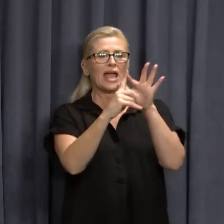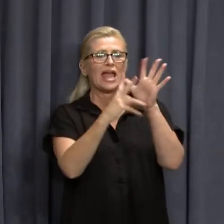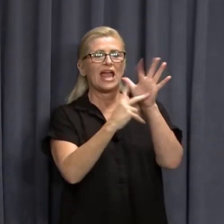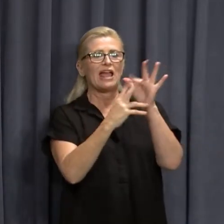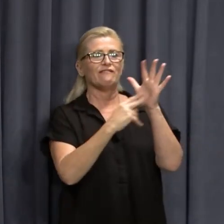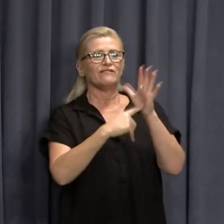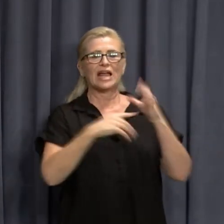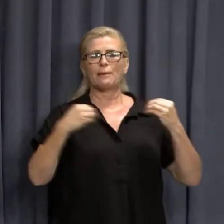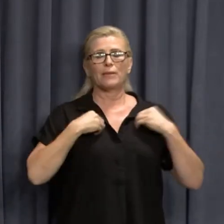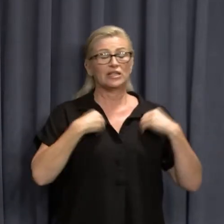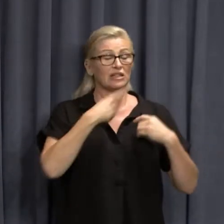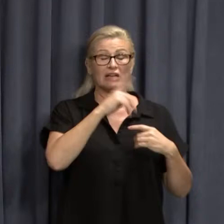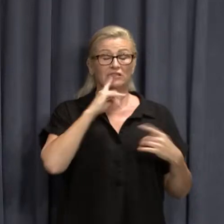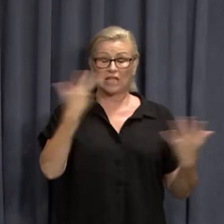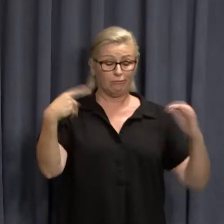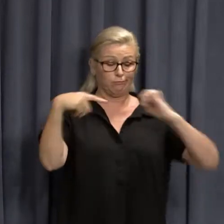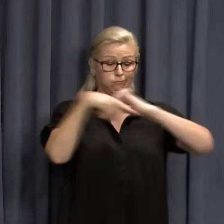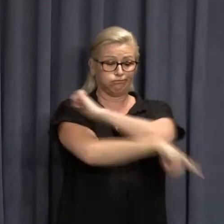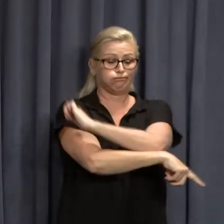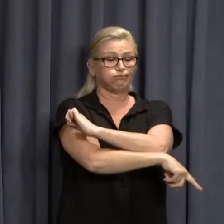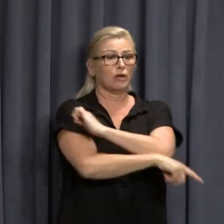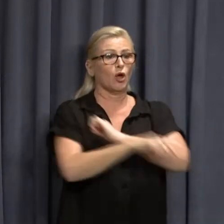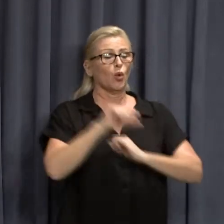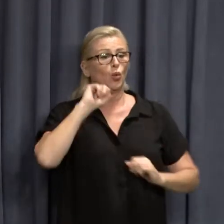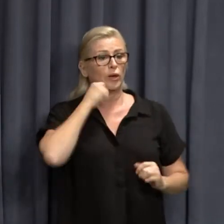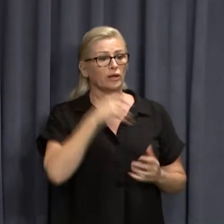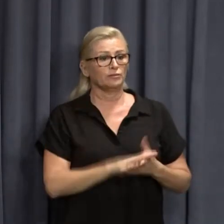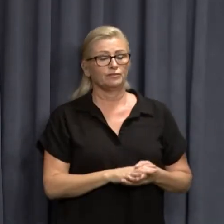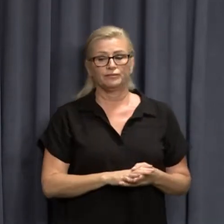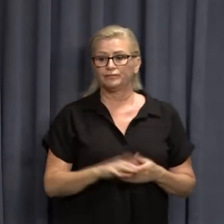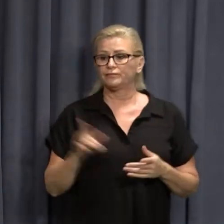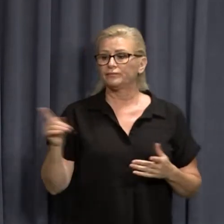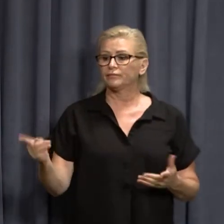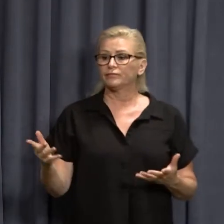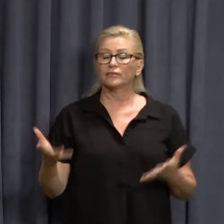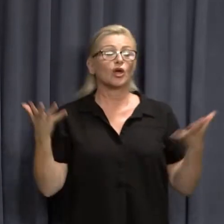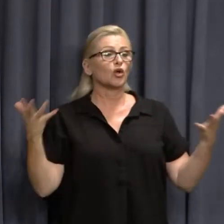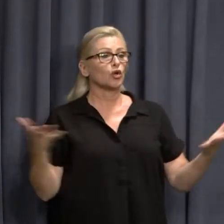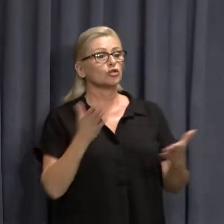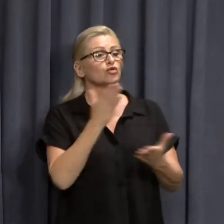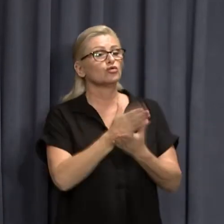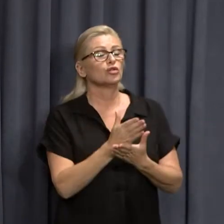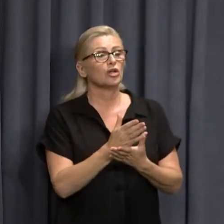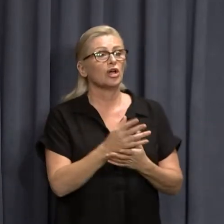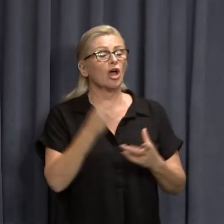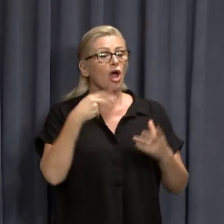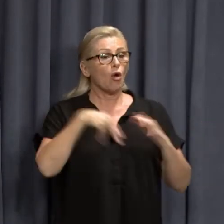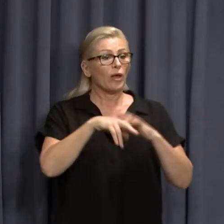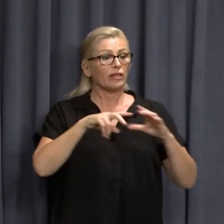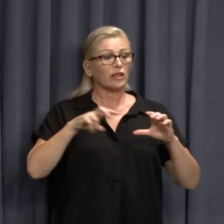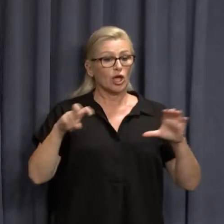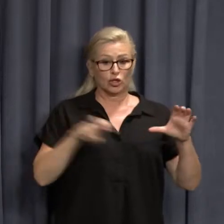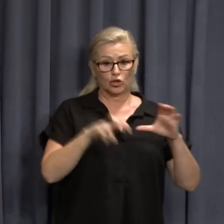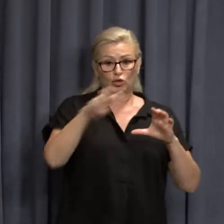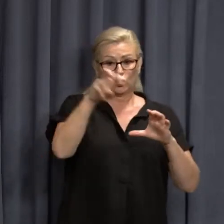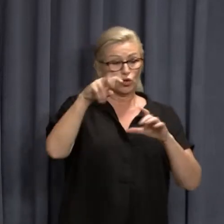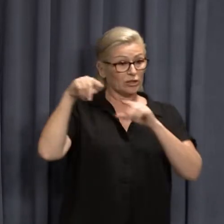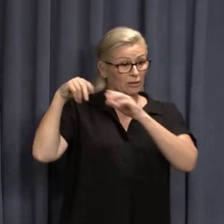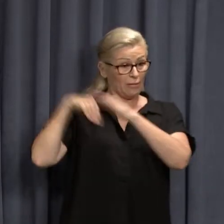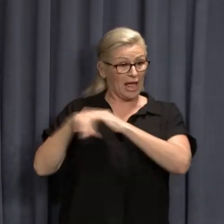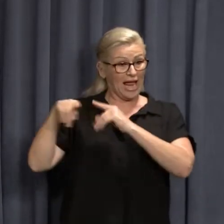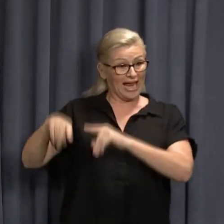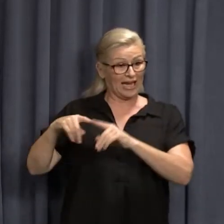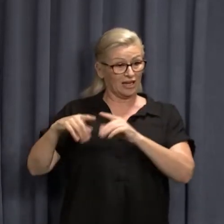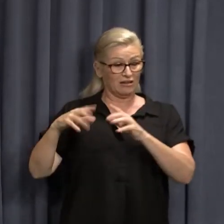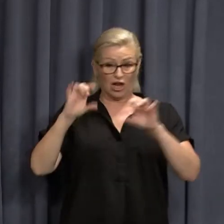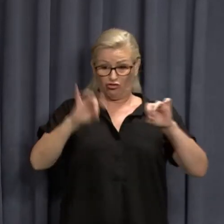decimated them? Look, the truth is that tourism in the east of states is in freefall. It's in